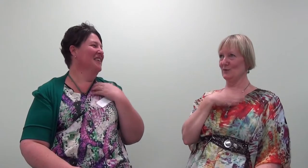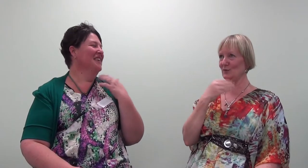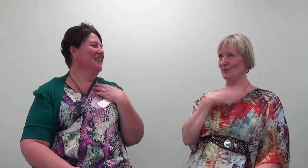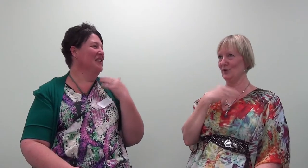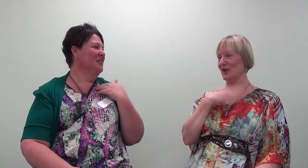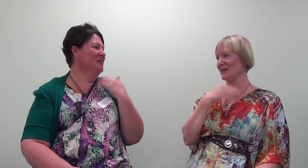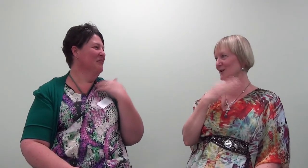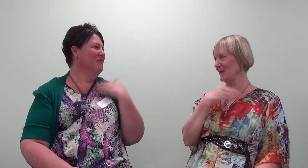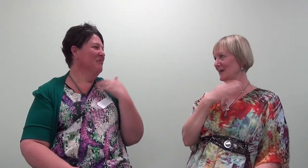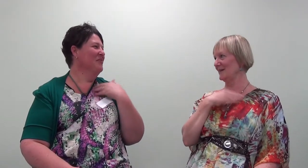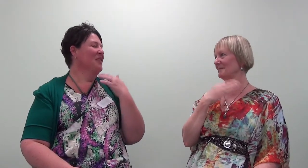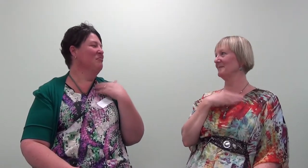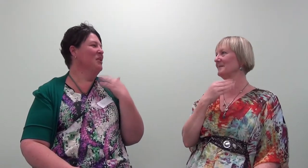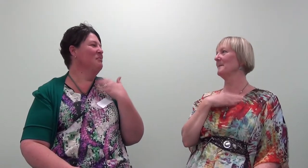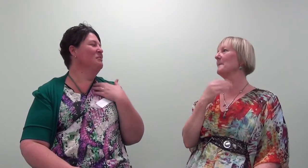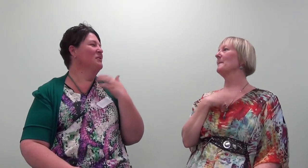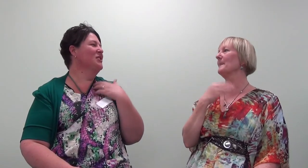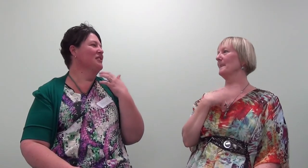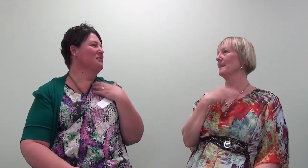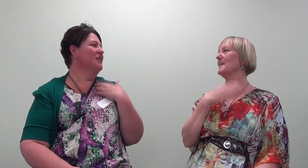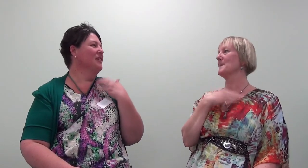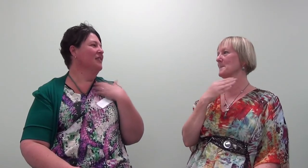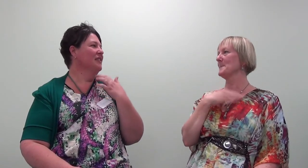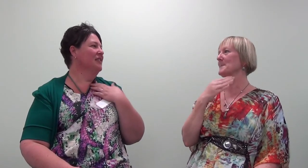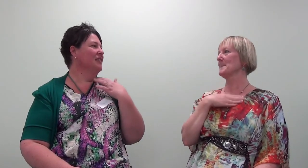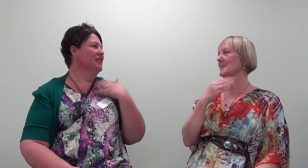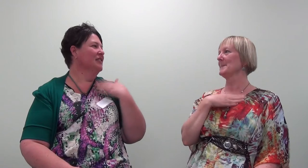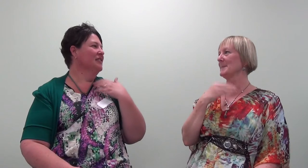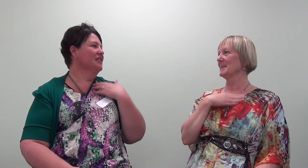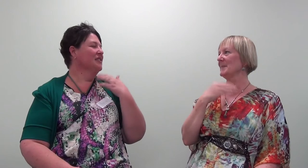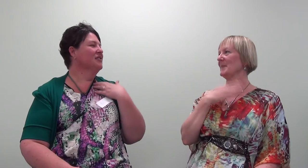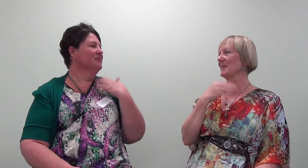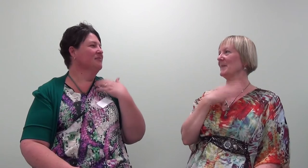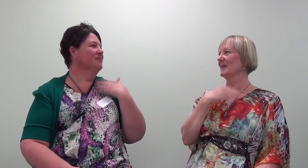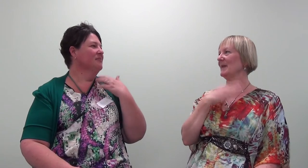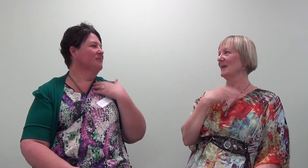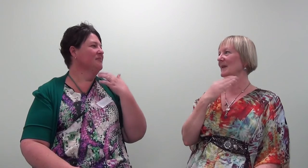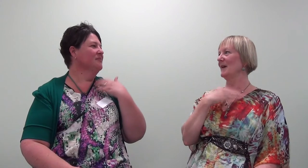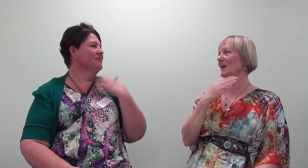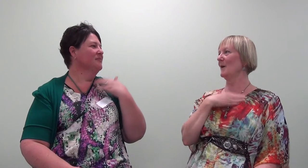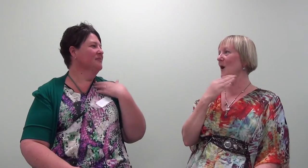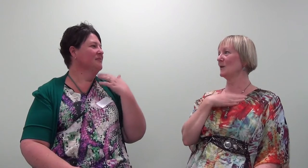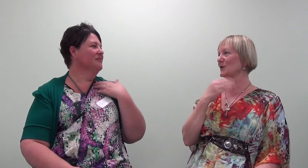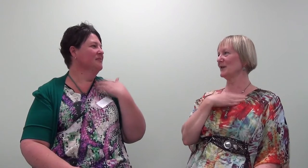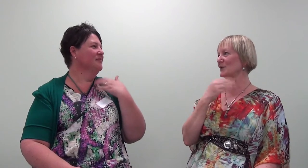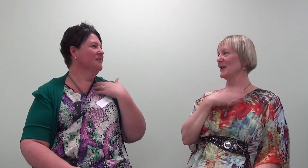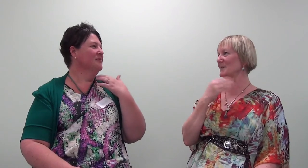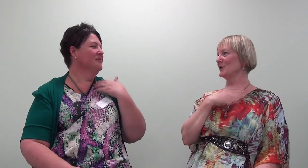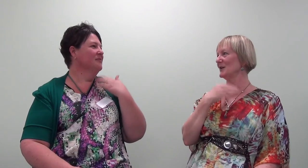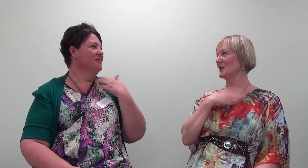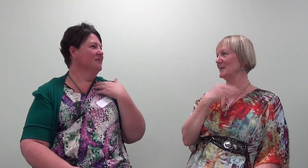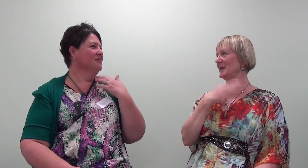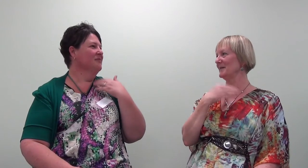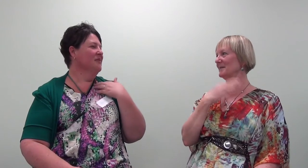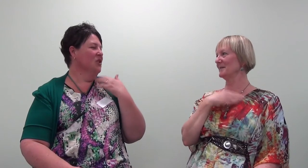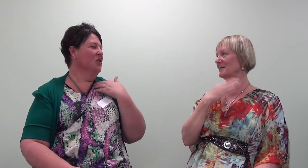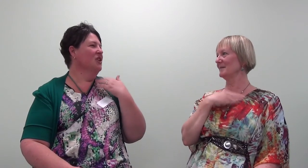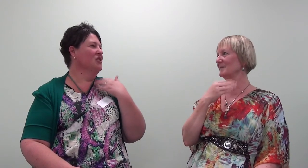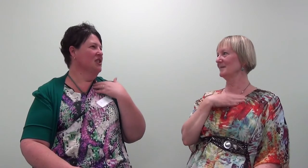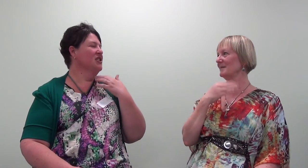judge me people will judge me I'll judge them judging me I'll judge